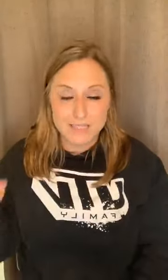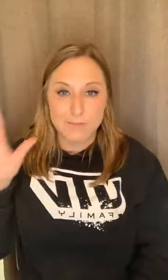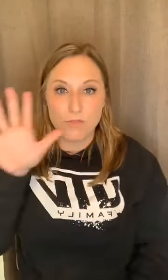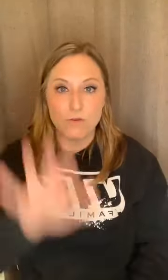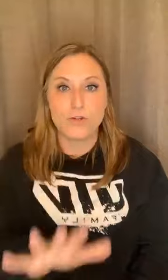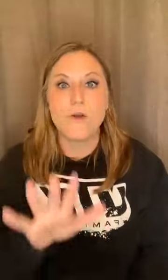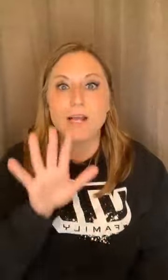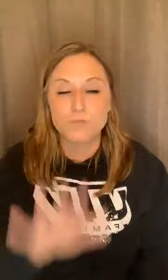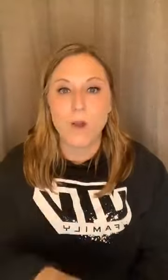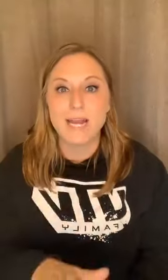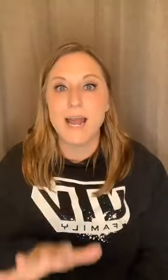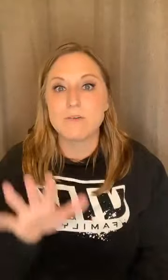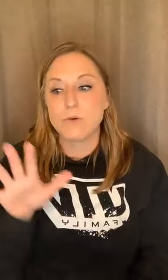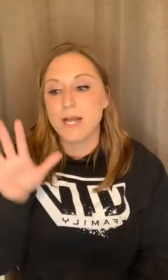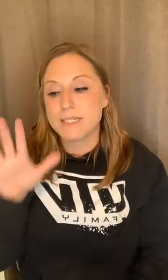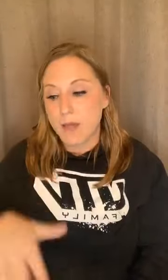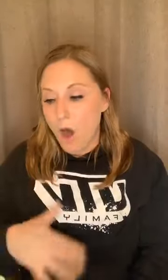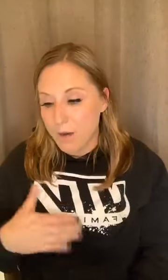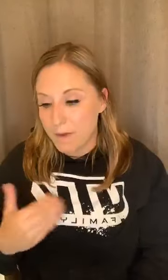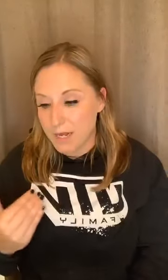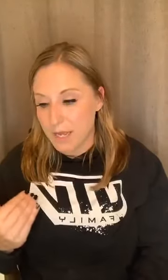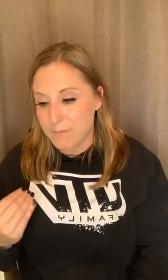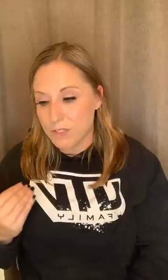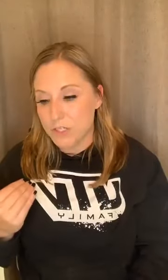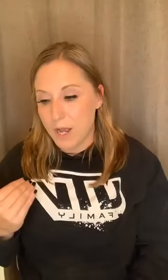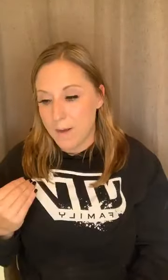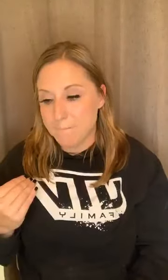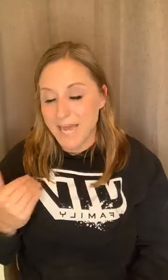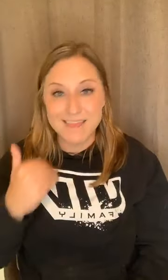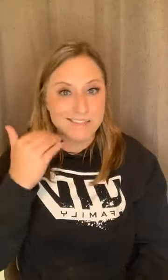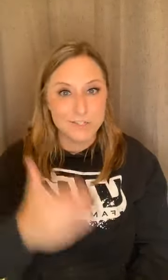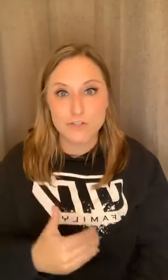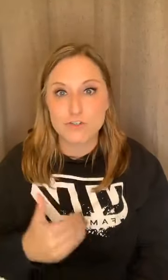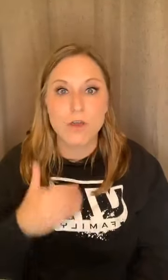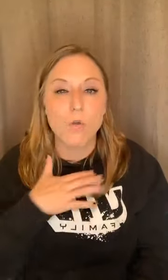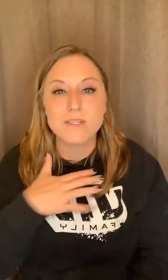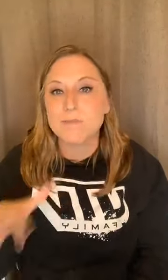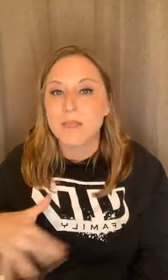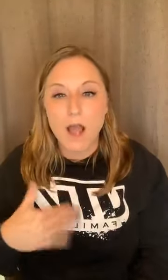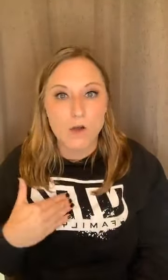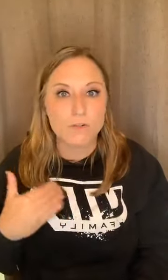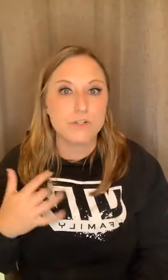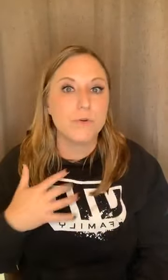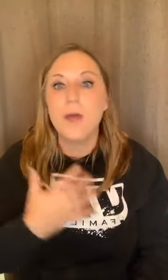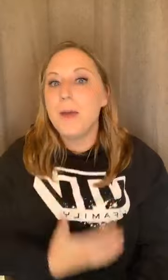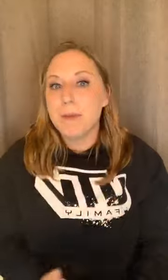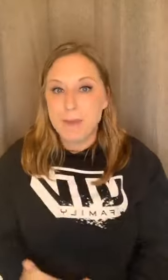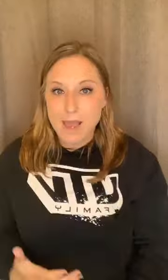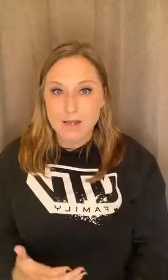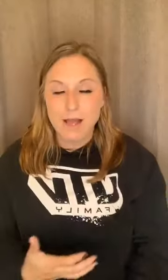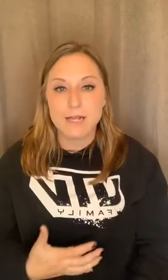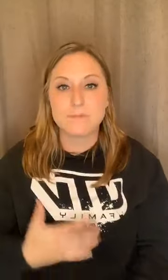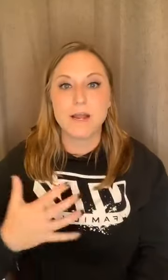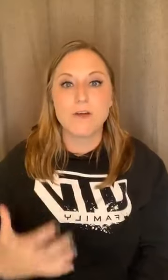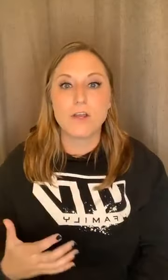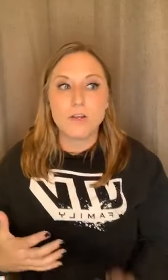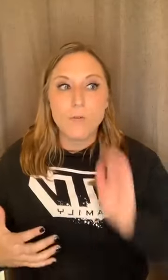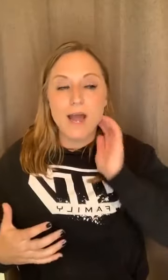month for you guys right now. So it's on body image. Um, and this is usually only something that I offer to my paid clients, but I thought, you know what?